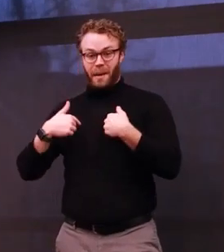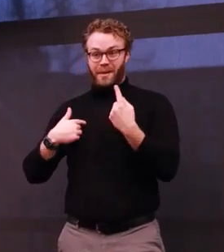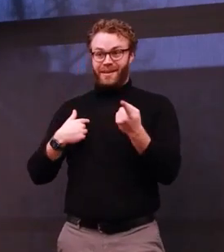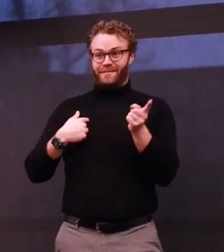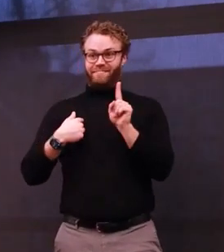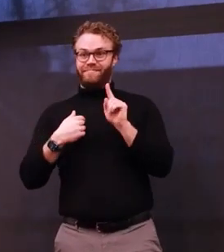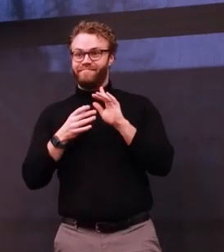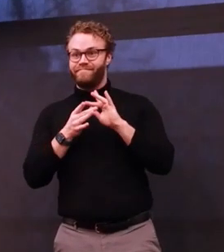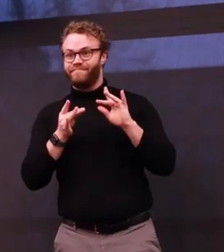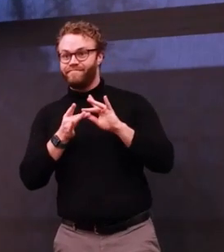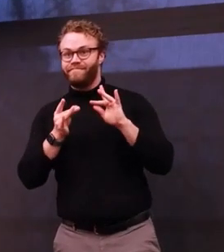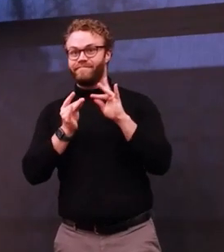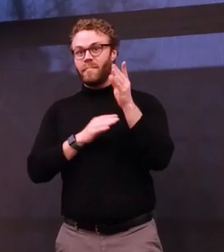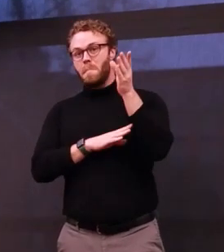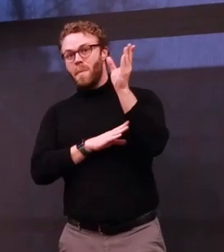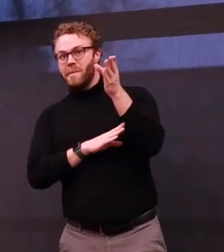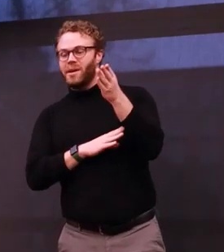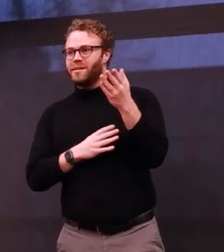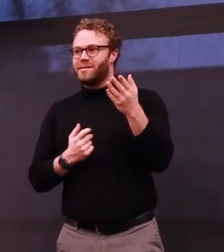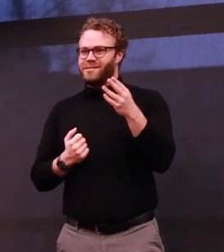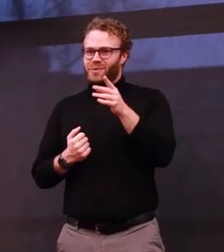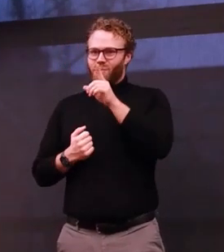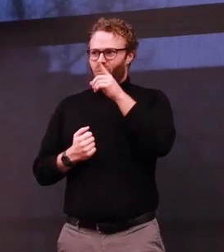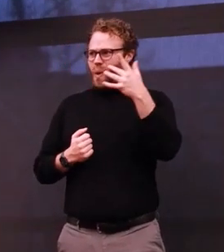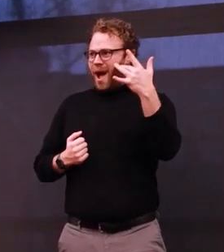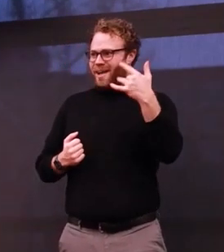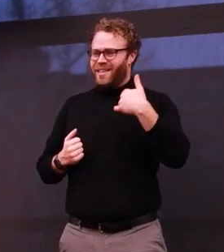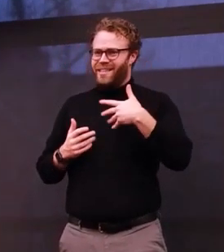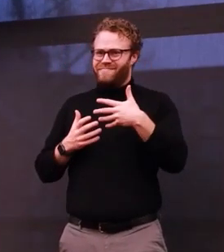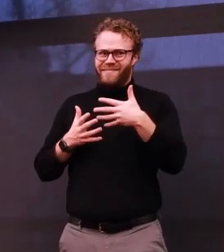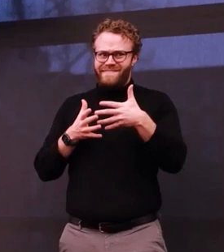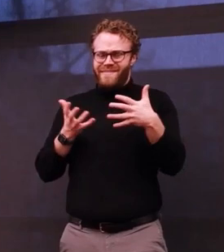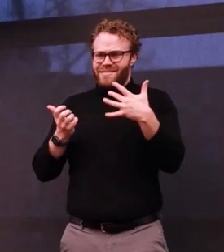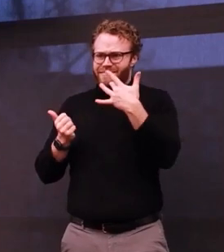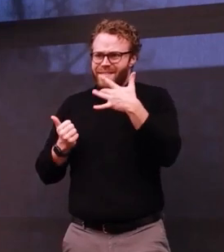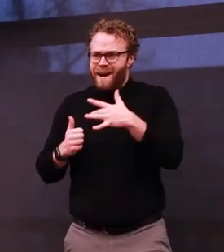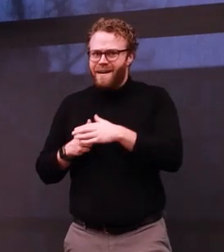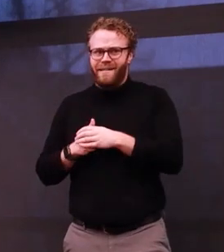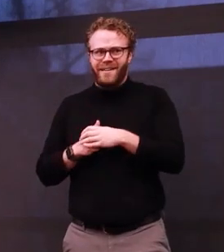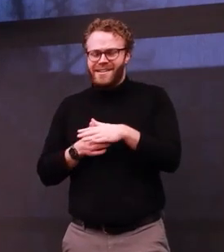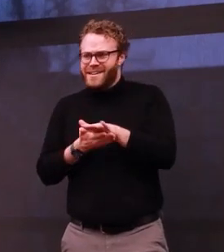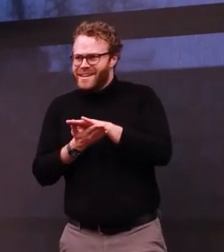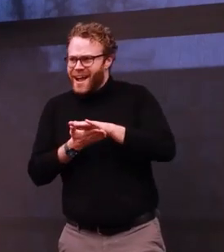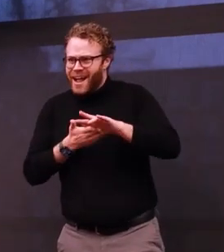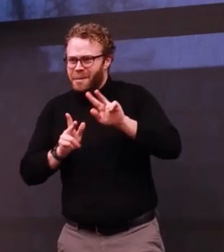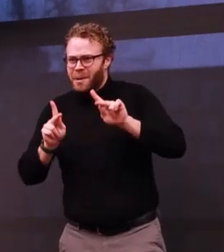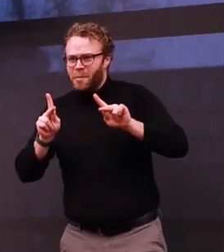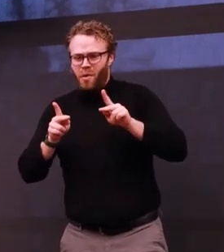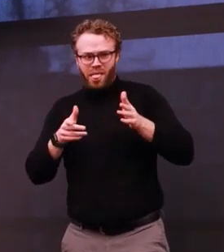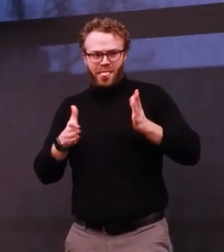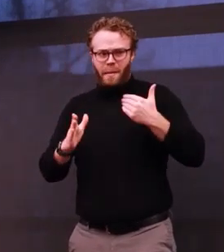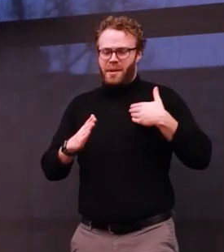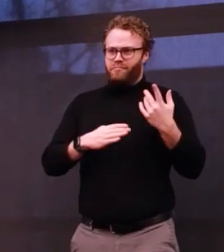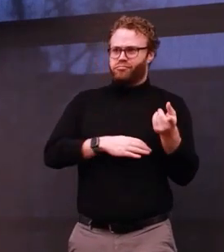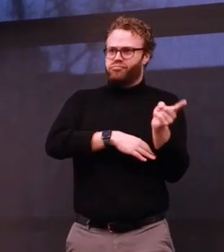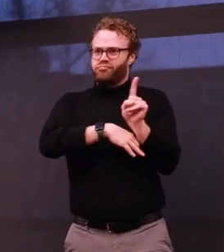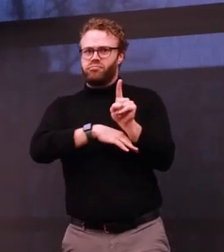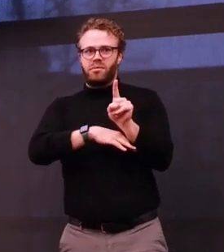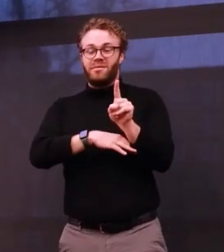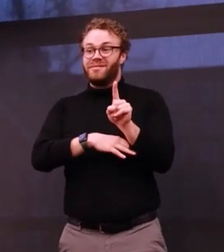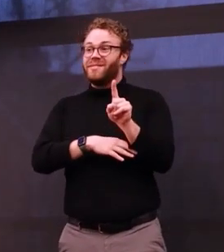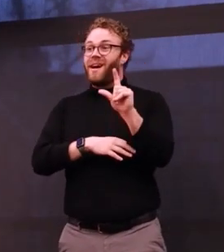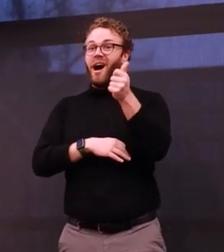to a lot of love and a lot of kindness. And a lot of people just don't have that chance. So for me,